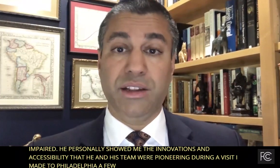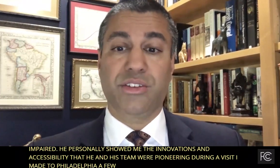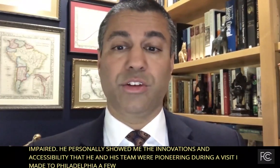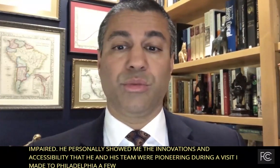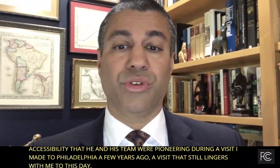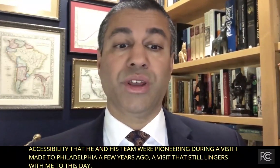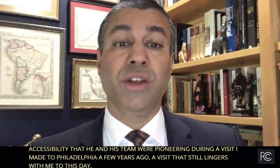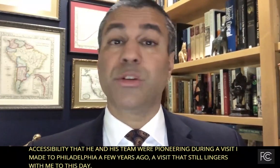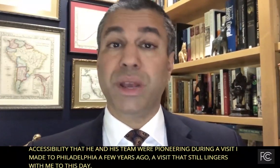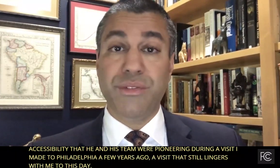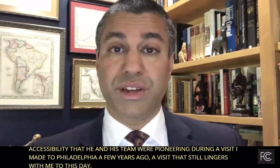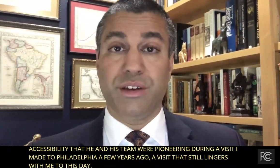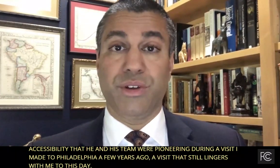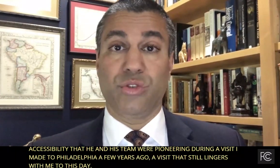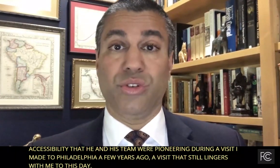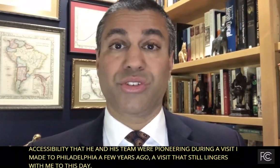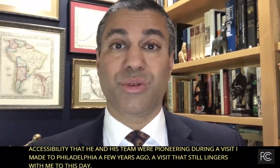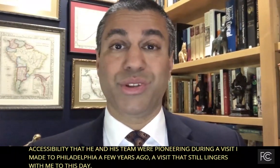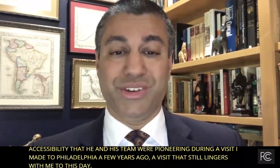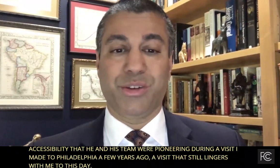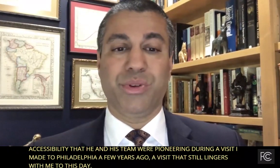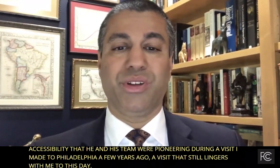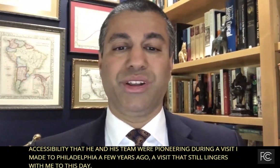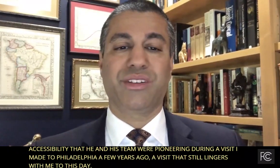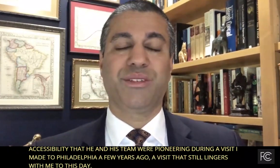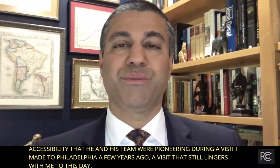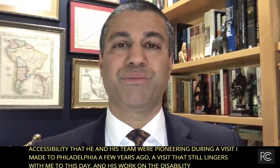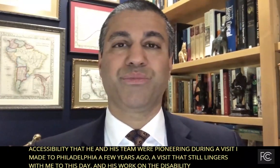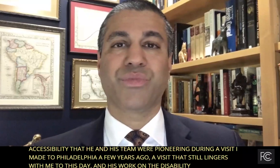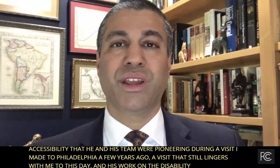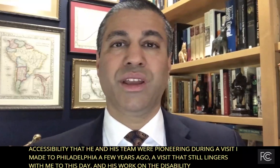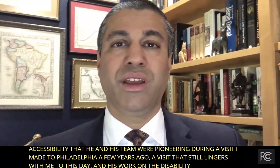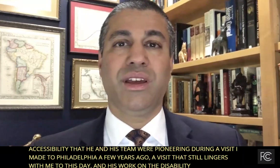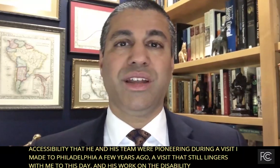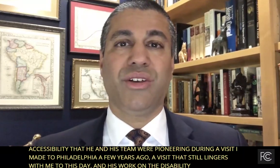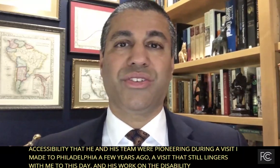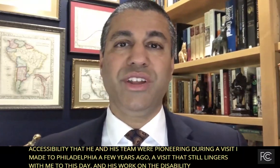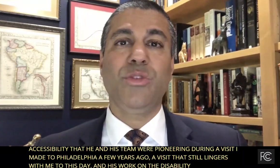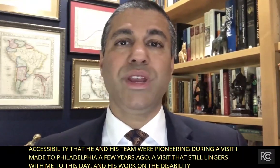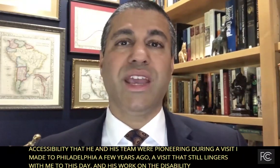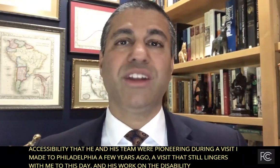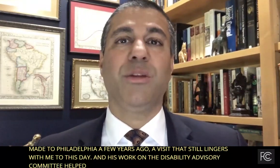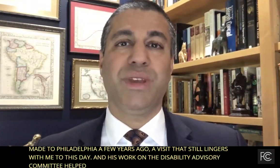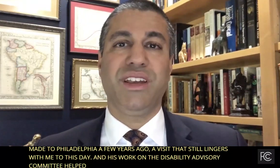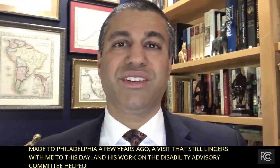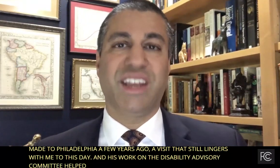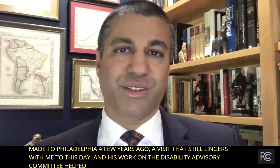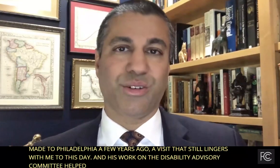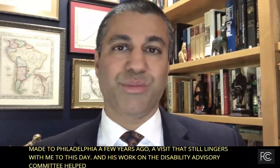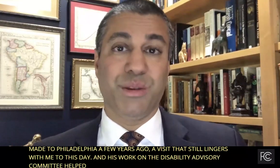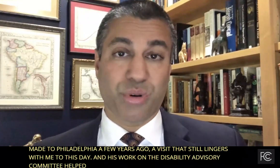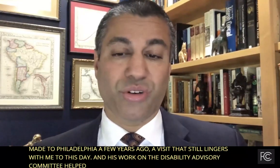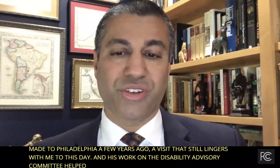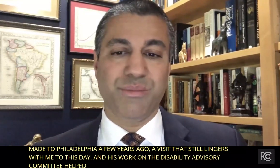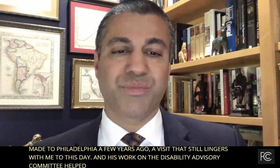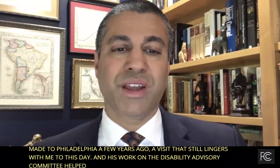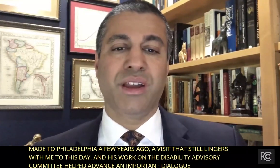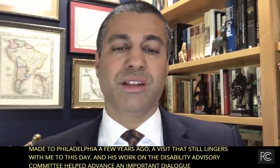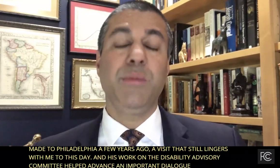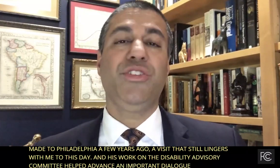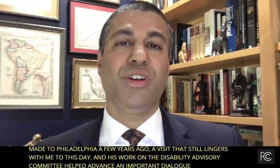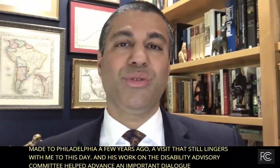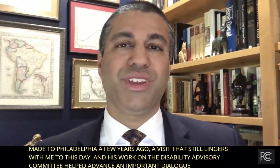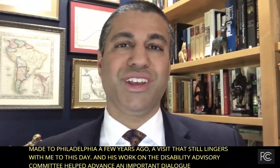and consumers to benefit individuals with disabilities. Now, since we cannot be together in person,